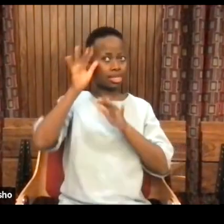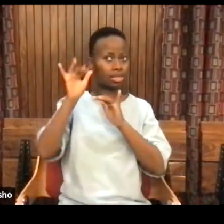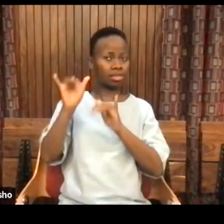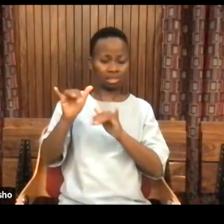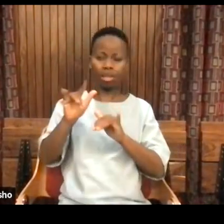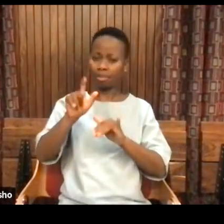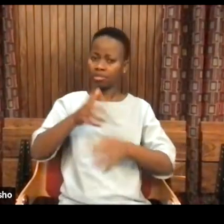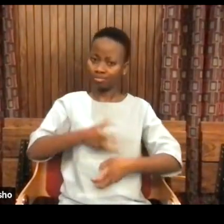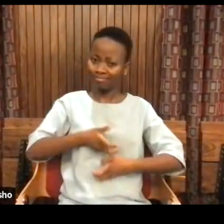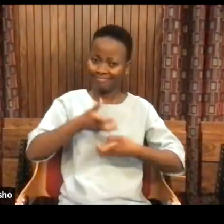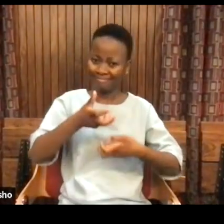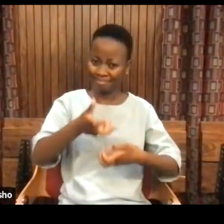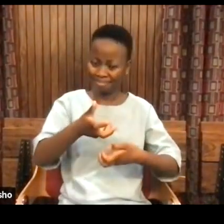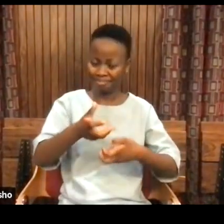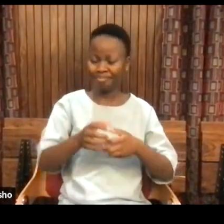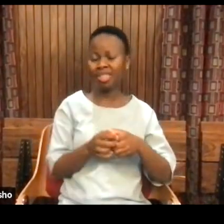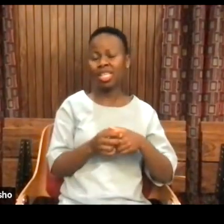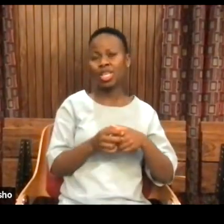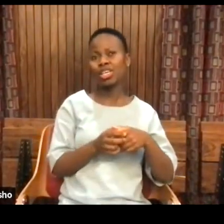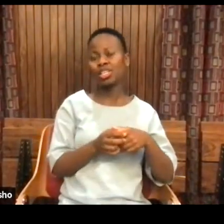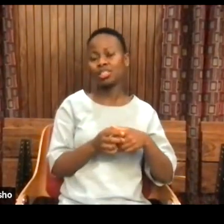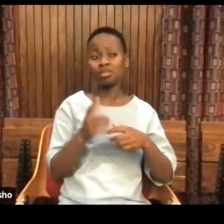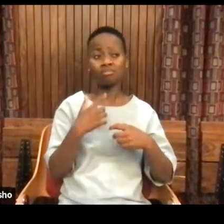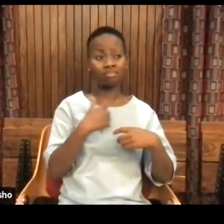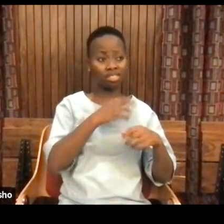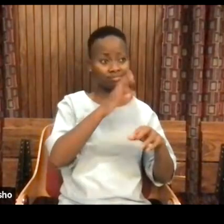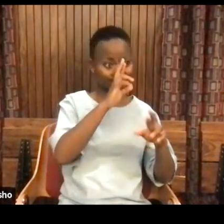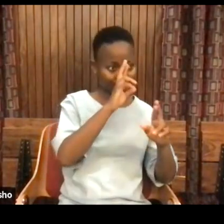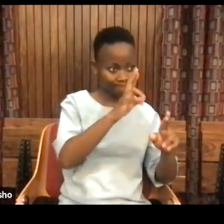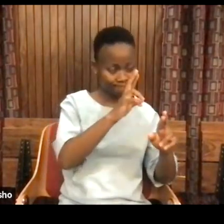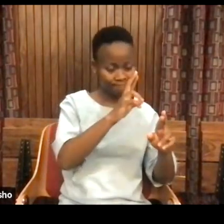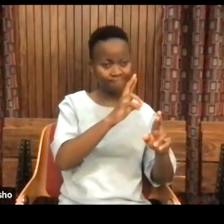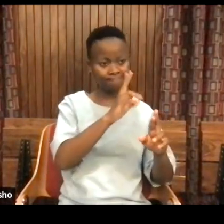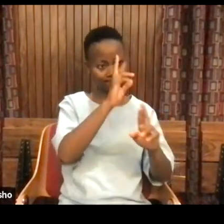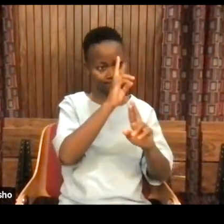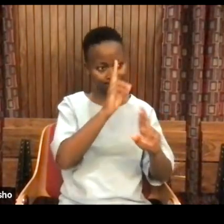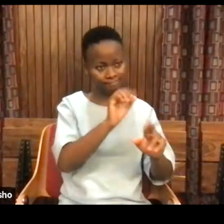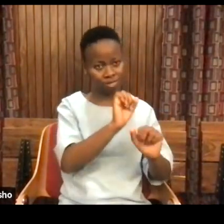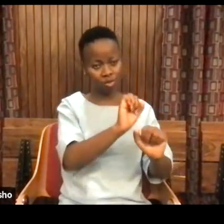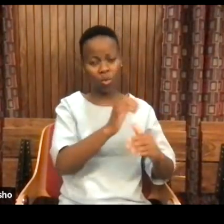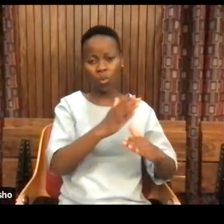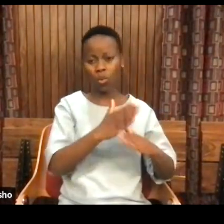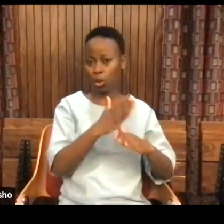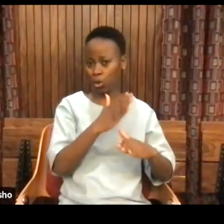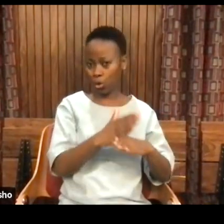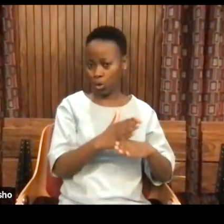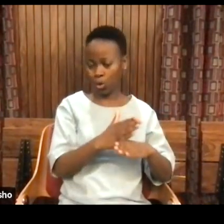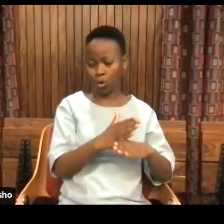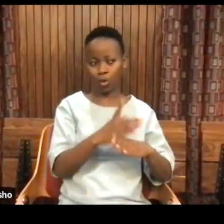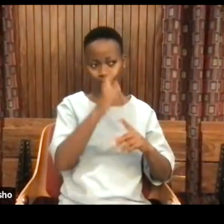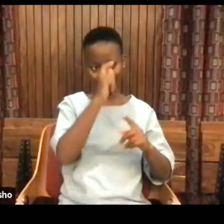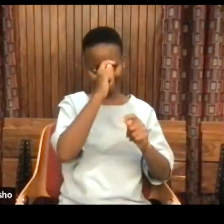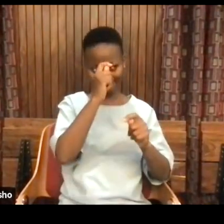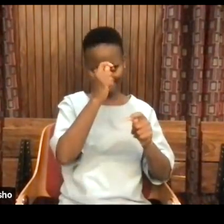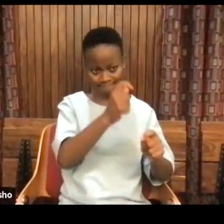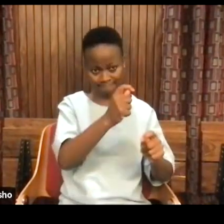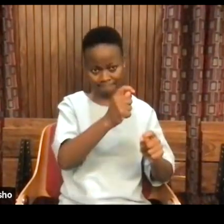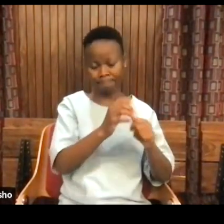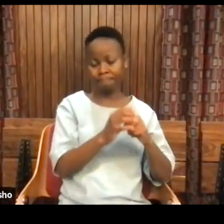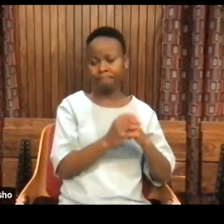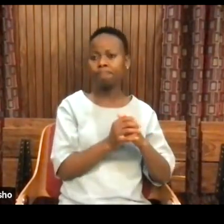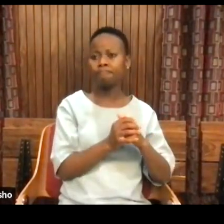And I really, really respect and admire you and your work. And so it was